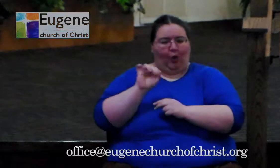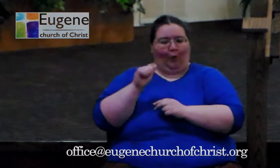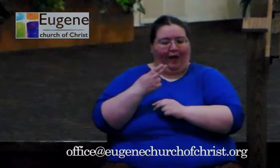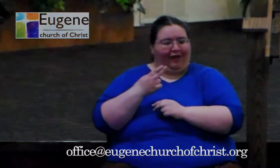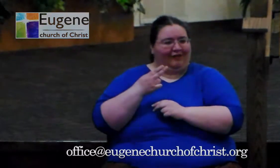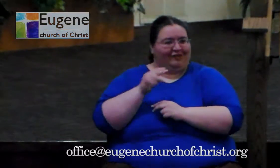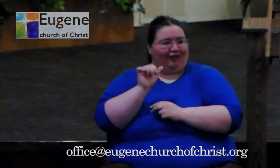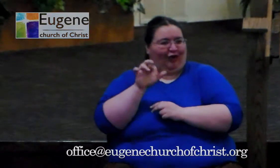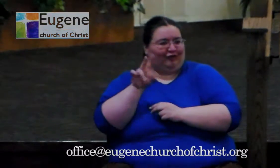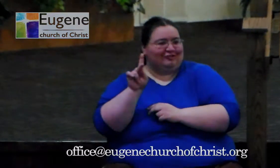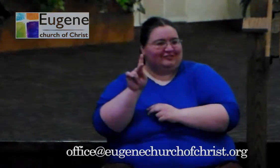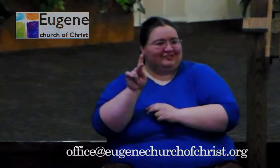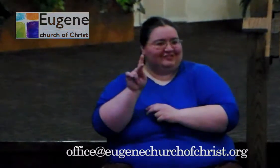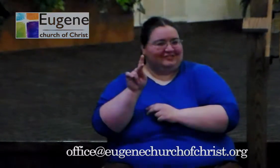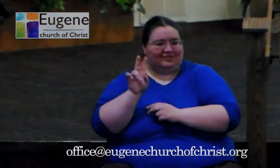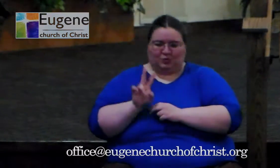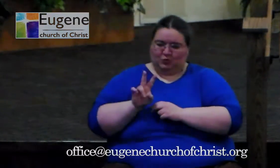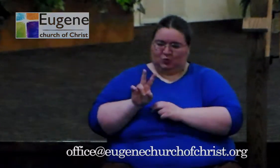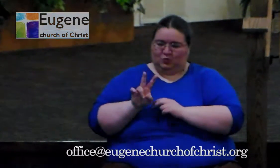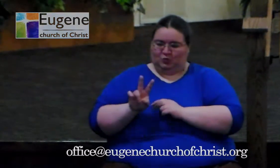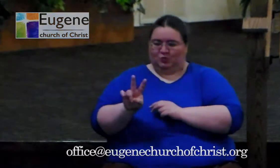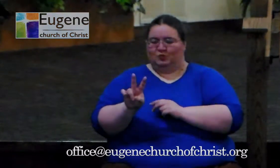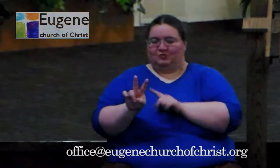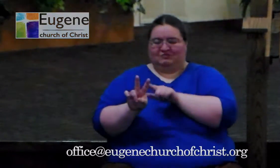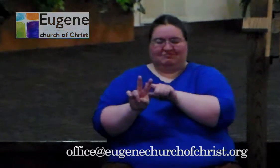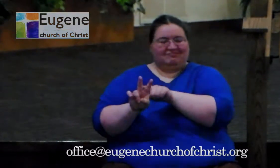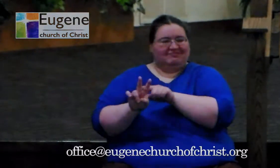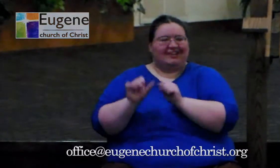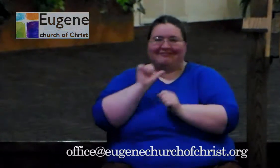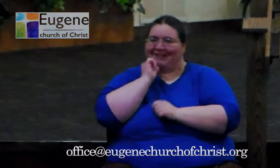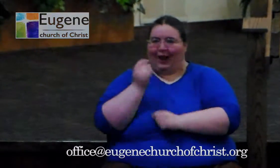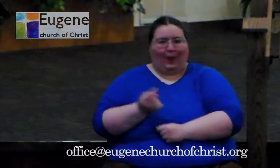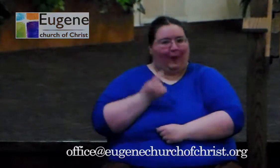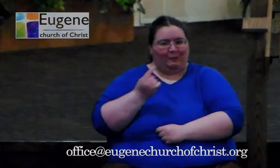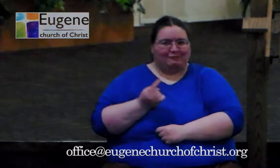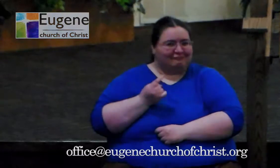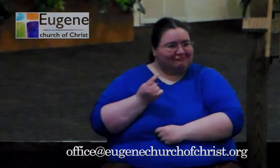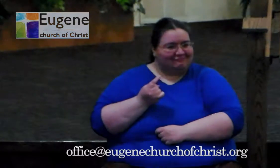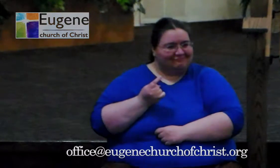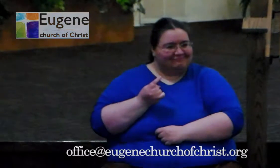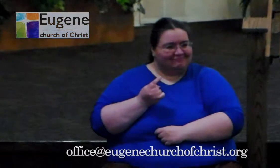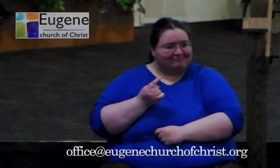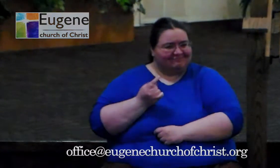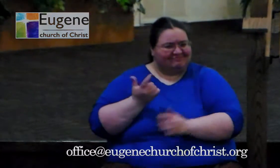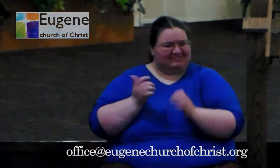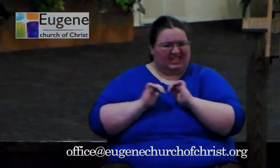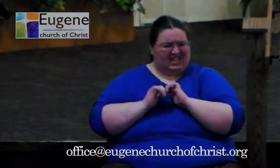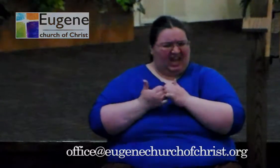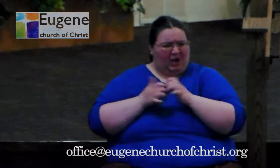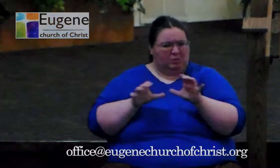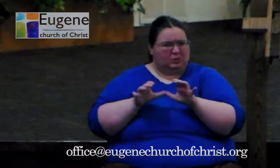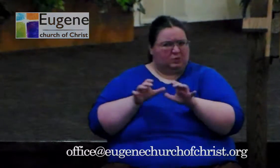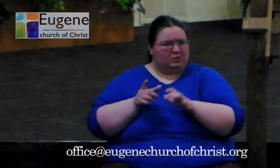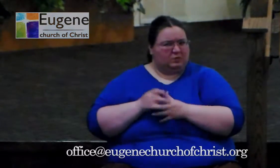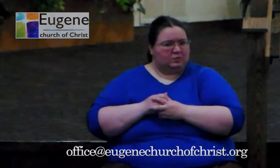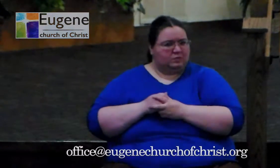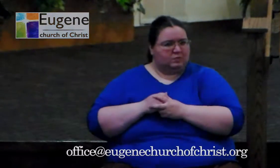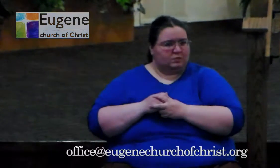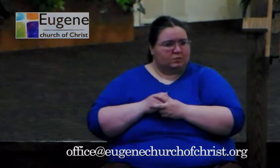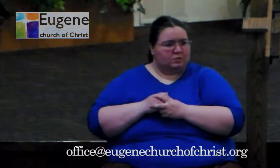you're not alone. So how do we go about this? Well, maybe the beginning of how we go about this